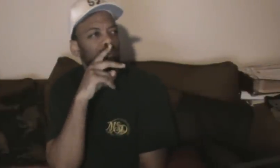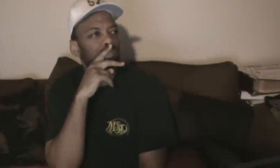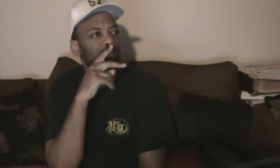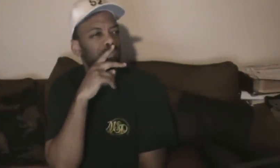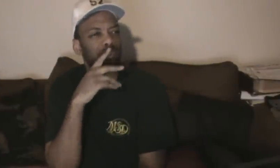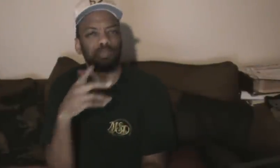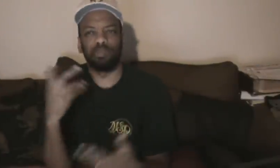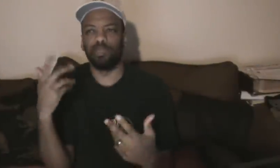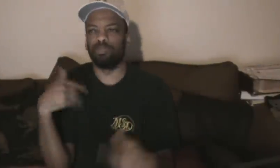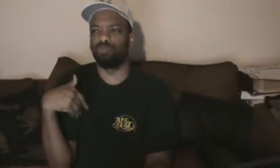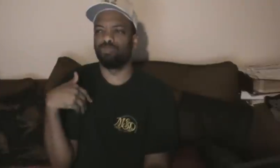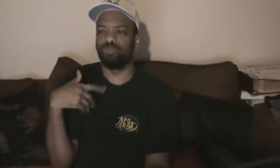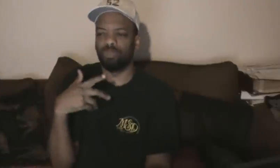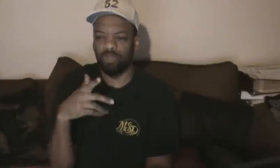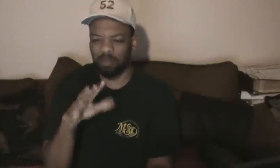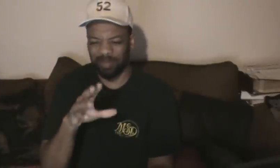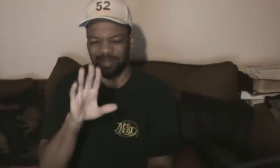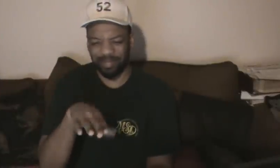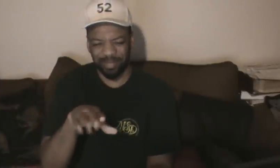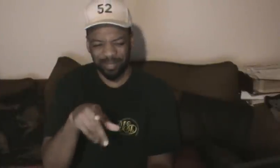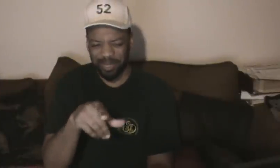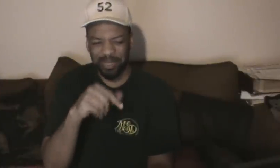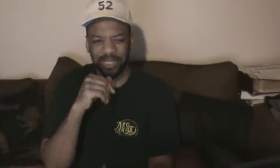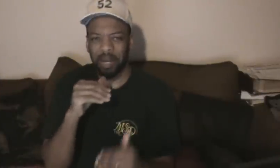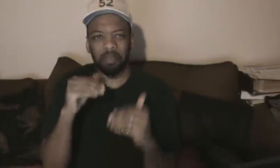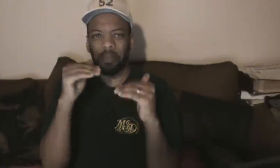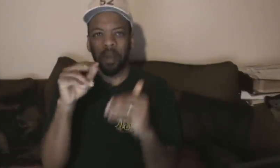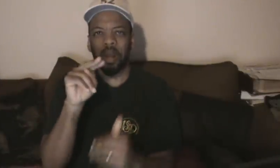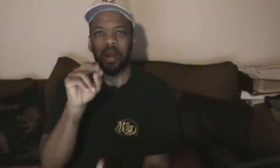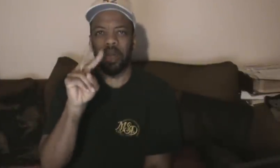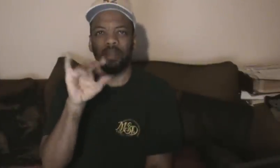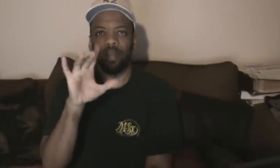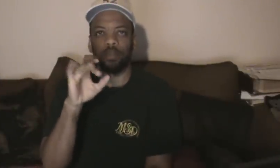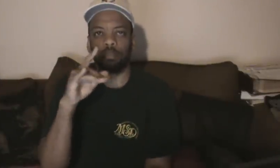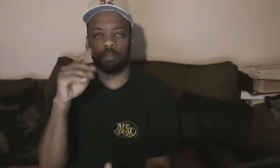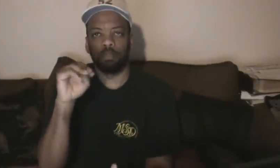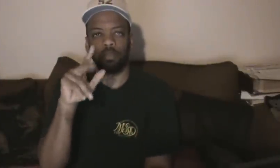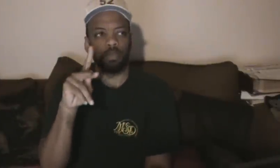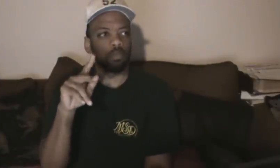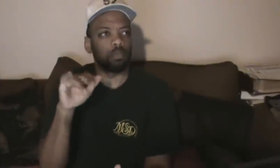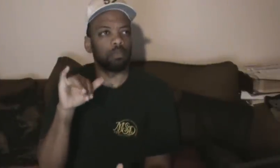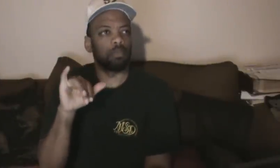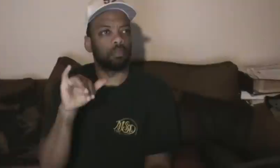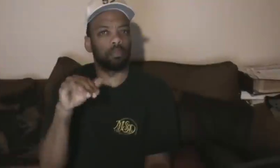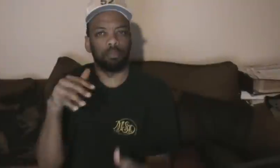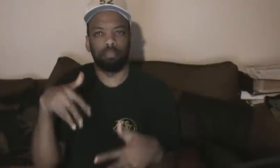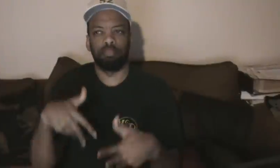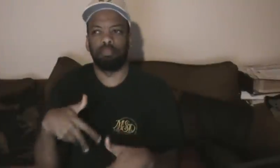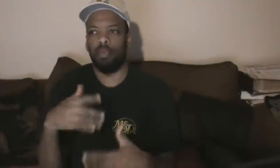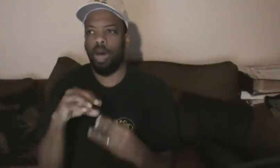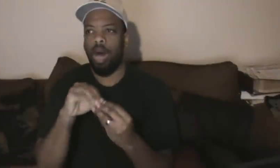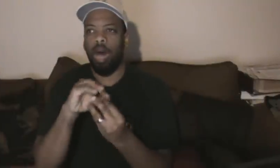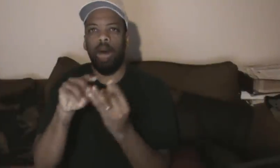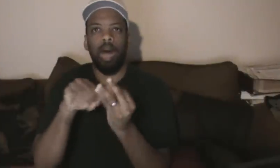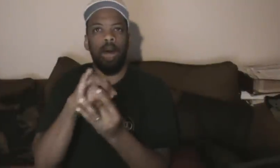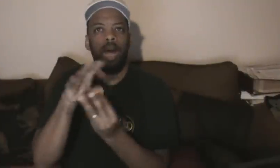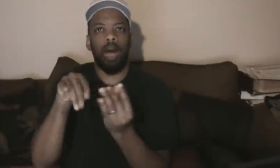claimed responsibility for the Volgograd attacks and promised a, quote, present for those attending the Olympic Games.